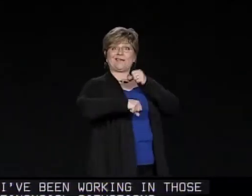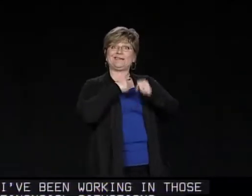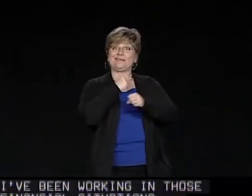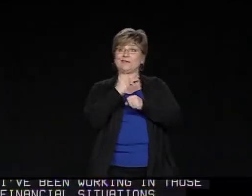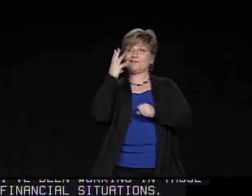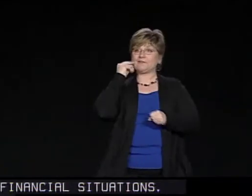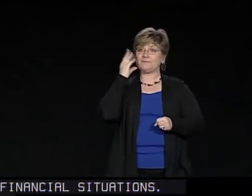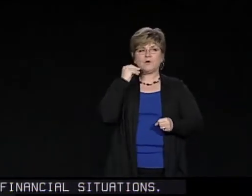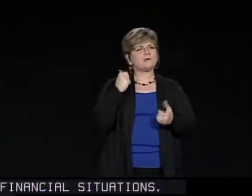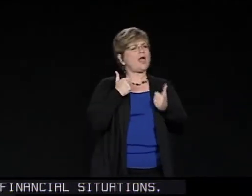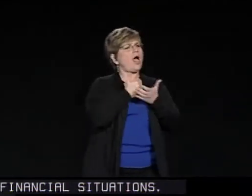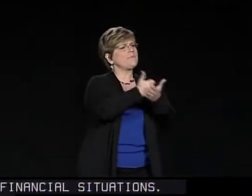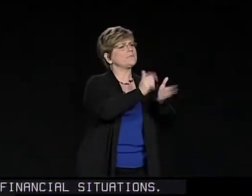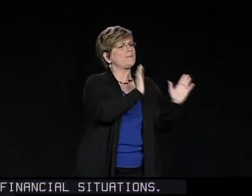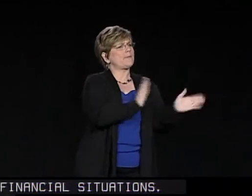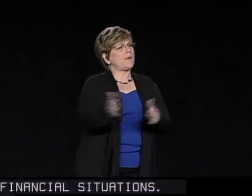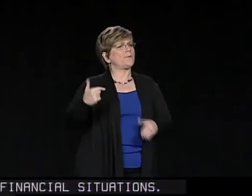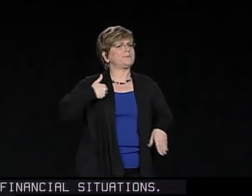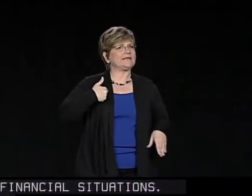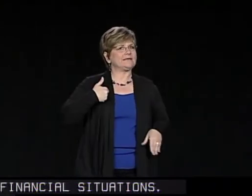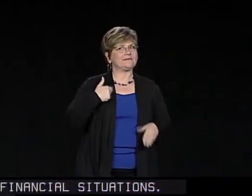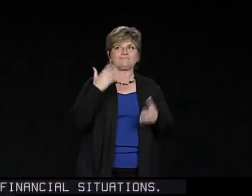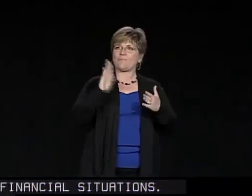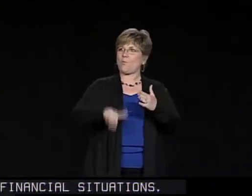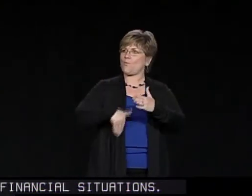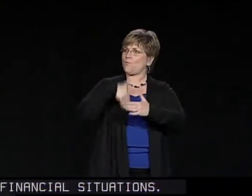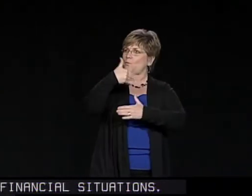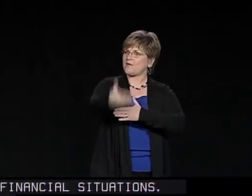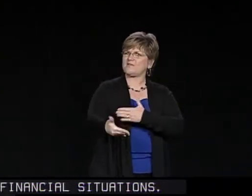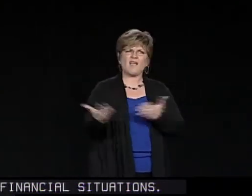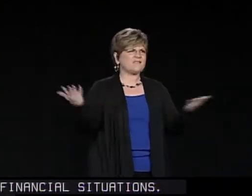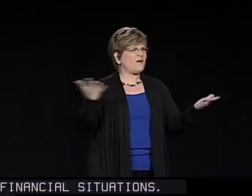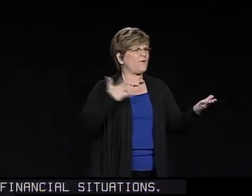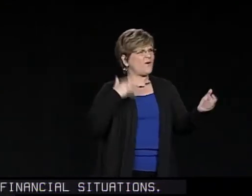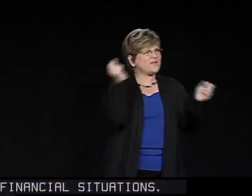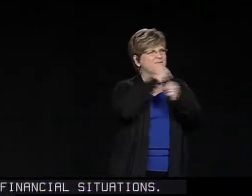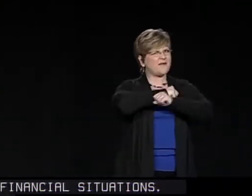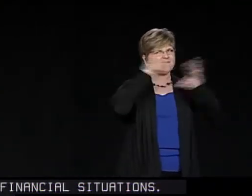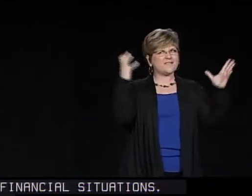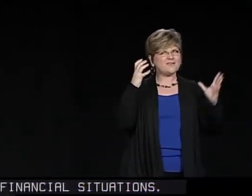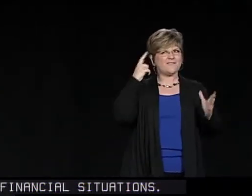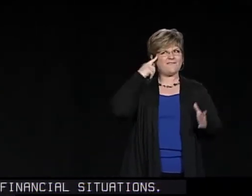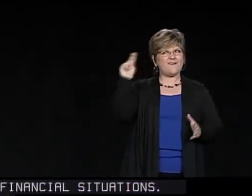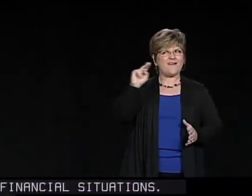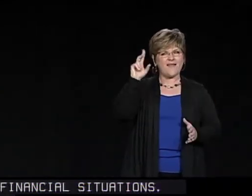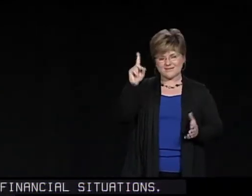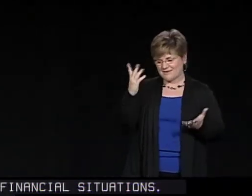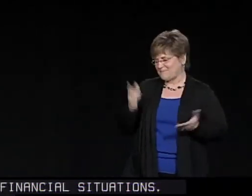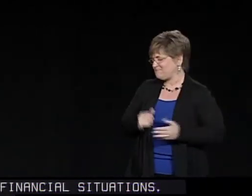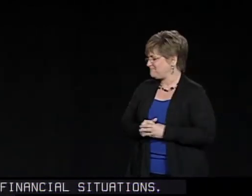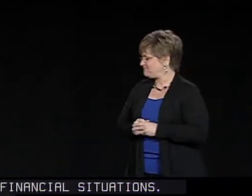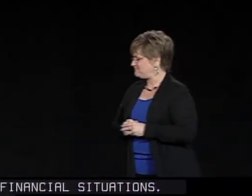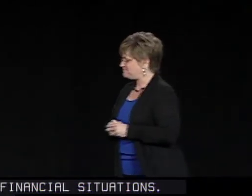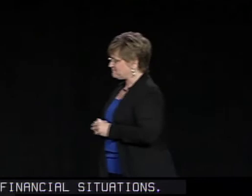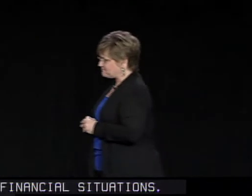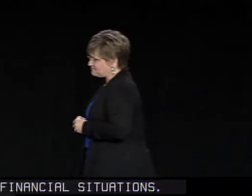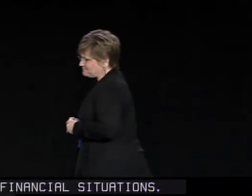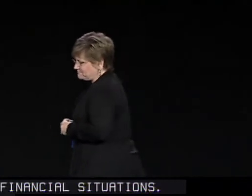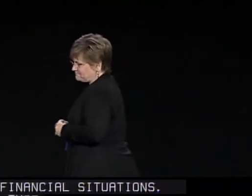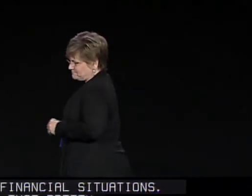That pretty much sums up my 20 years of experience, and that has really prepared me for what's next. So let